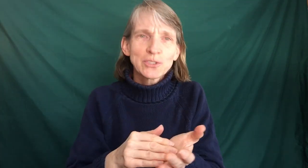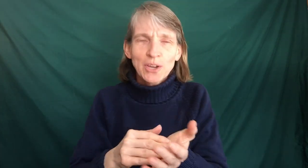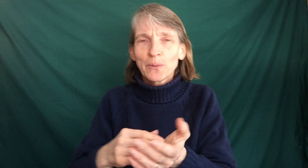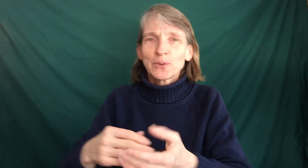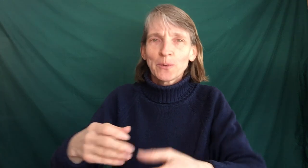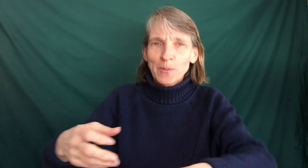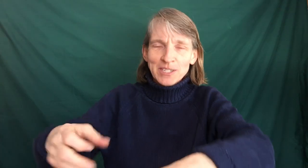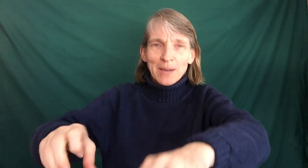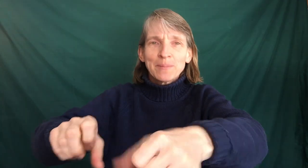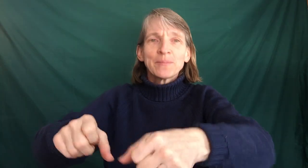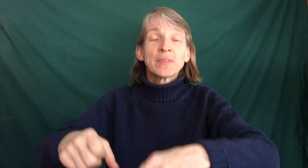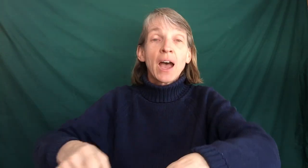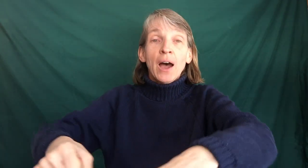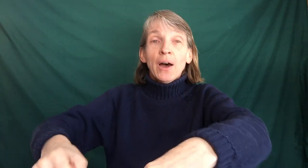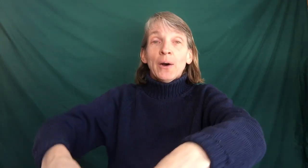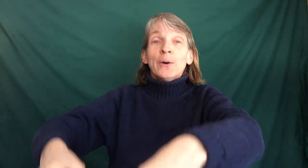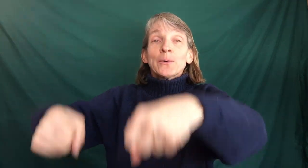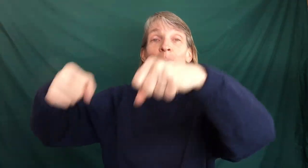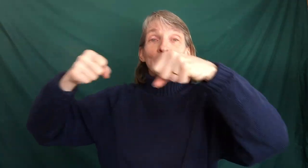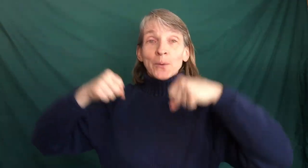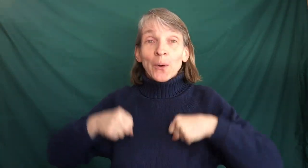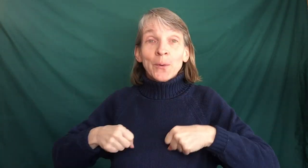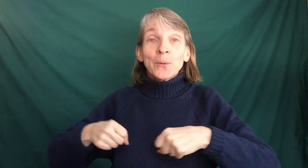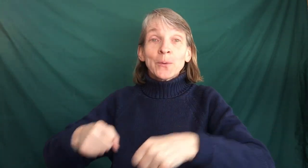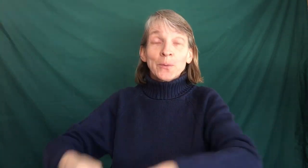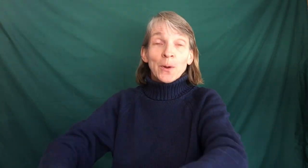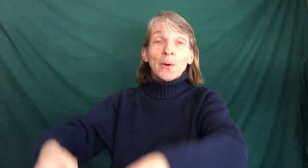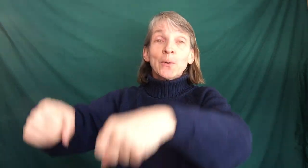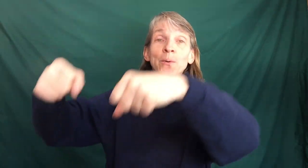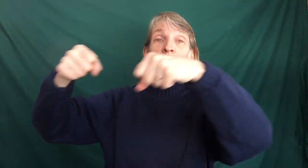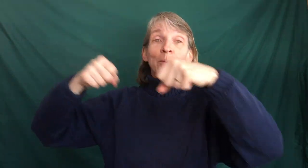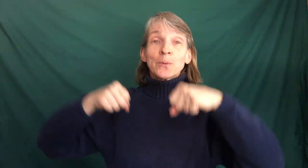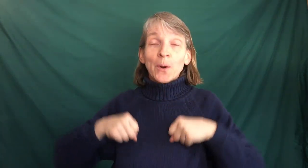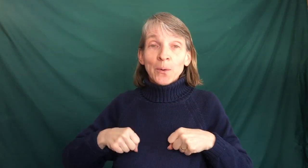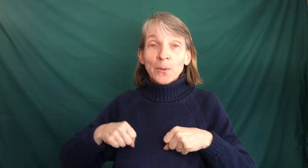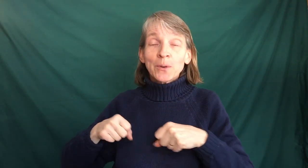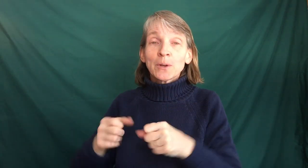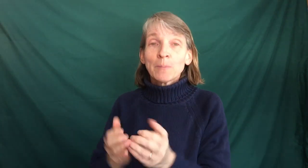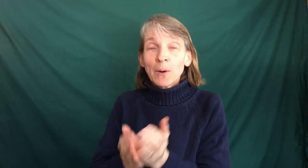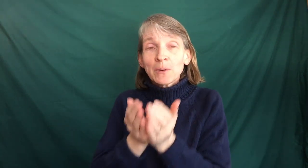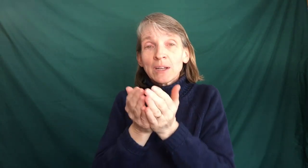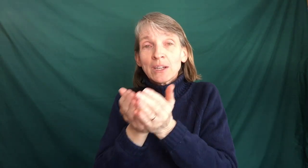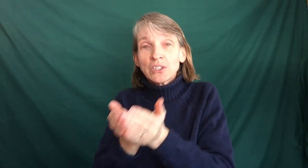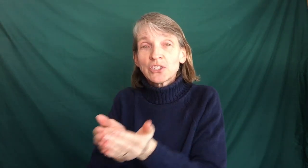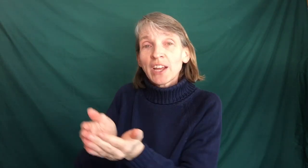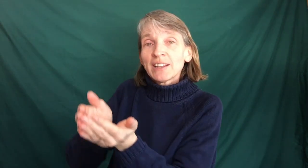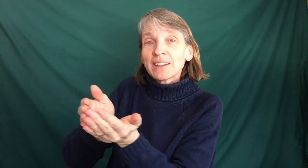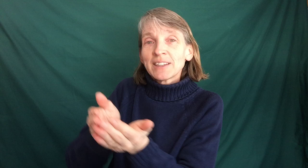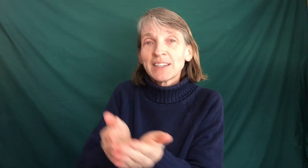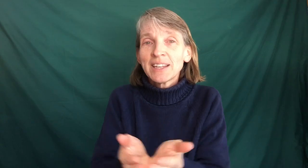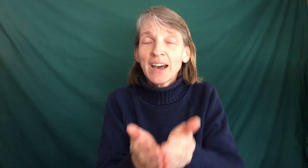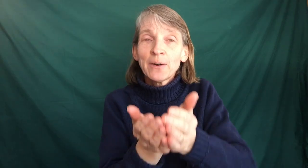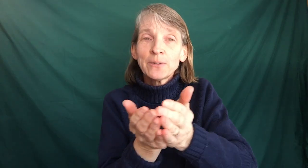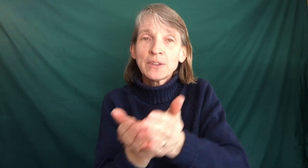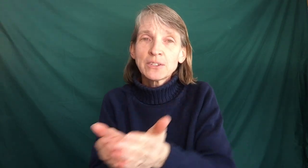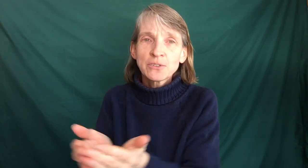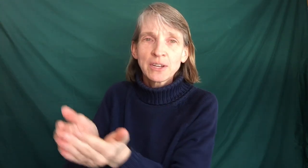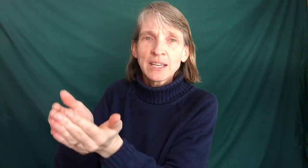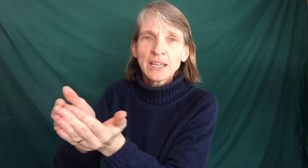short song. We'll do it one more time. Row row row your boat gently down the stream.